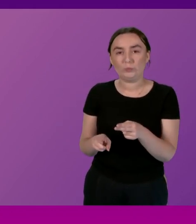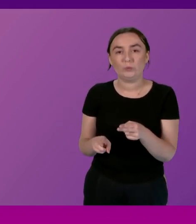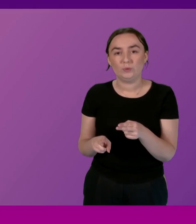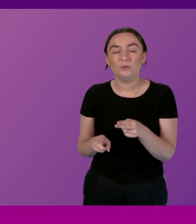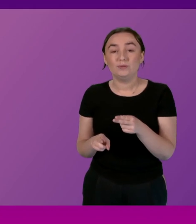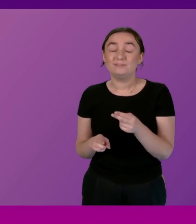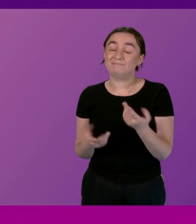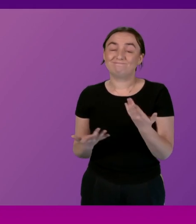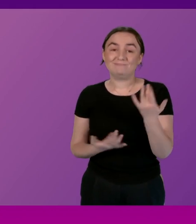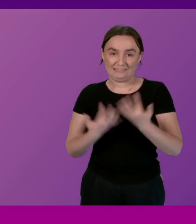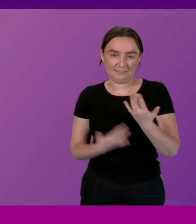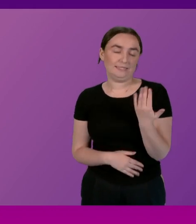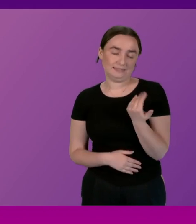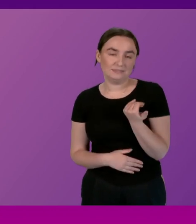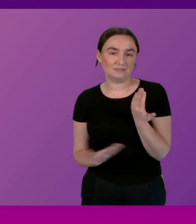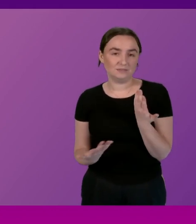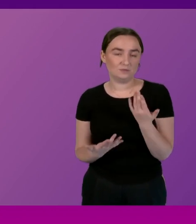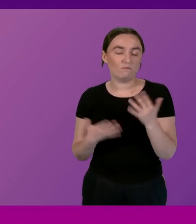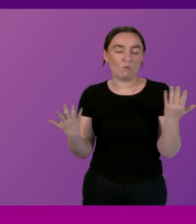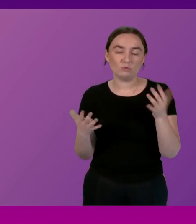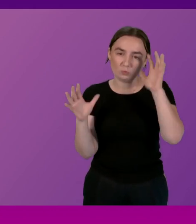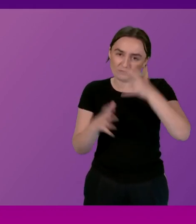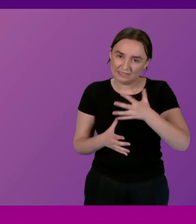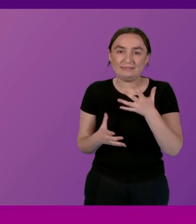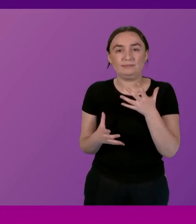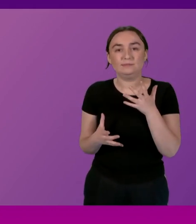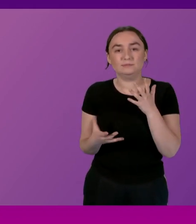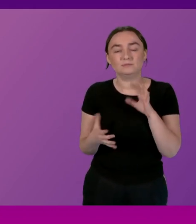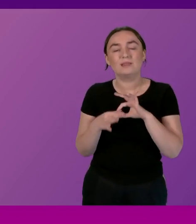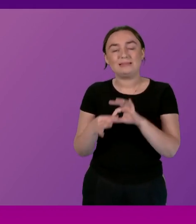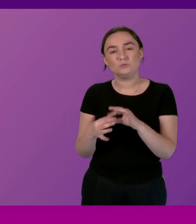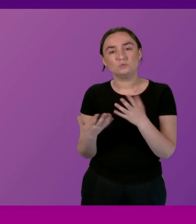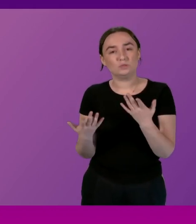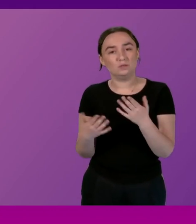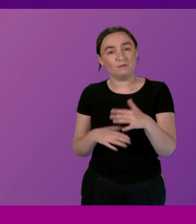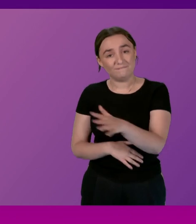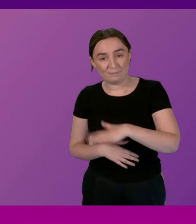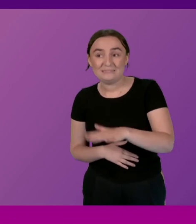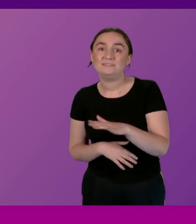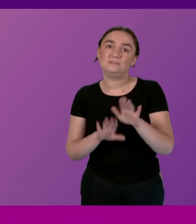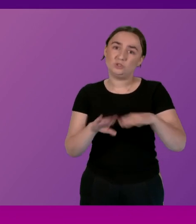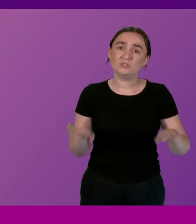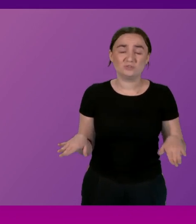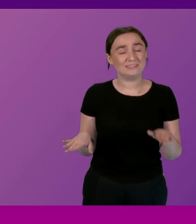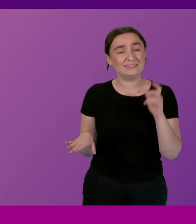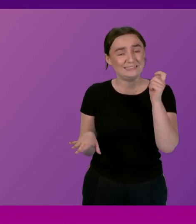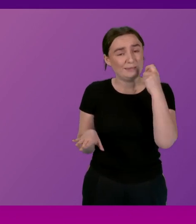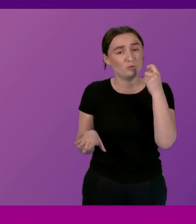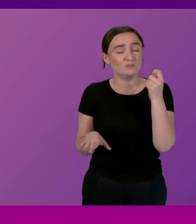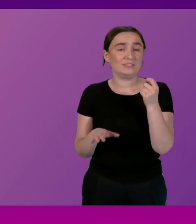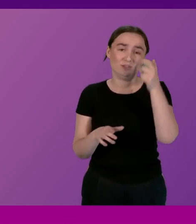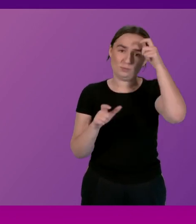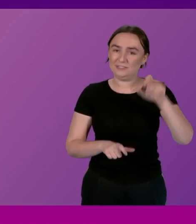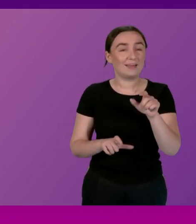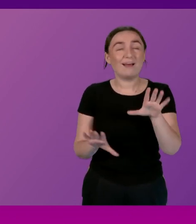statistics show a worrying number of families and children in temporary accommodation and that's not